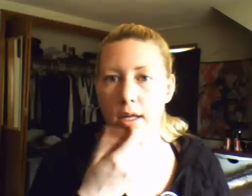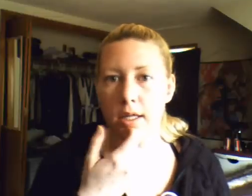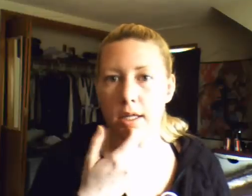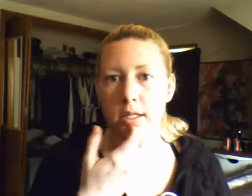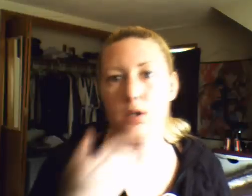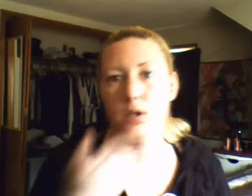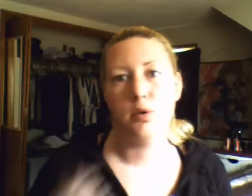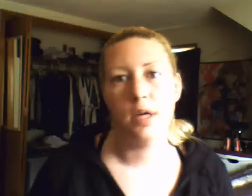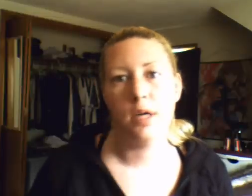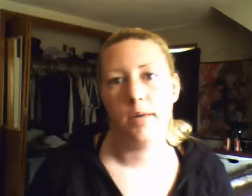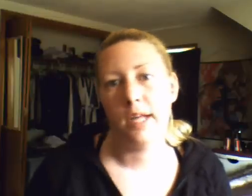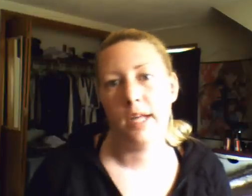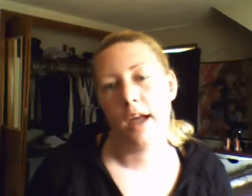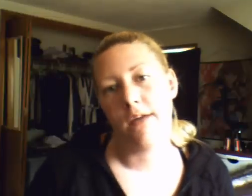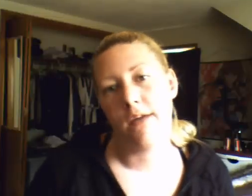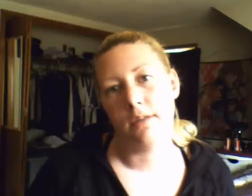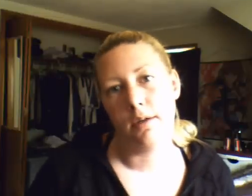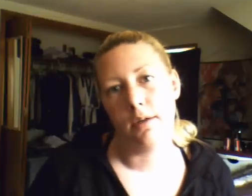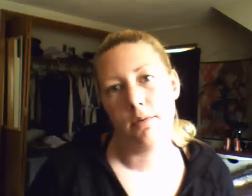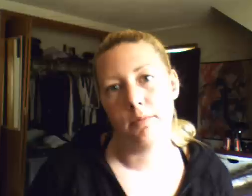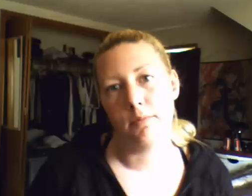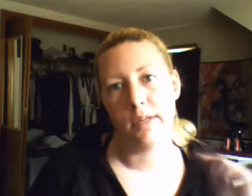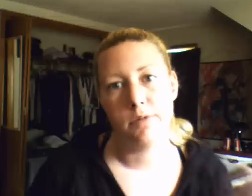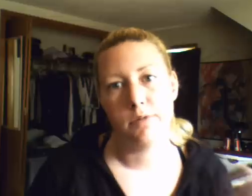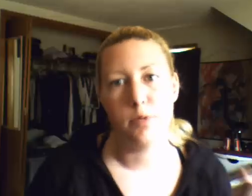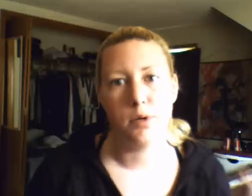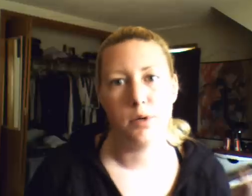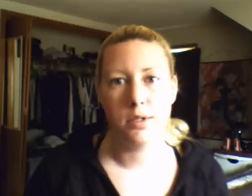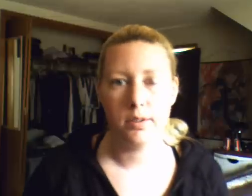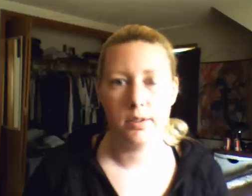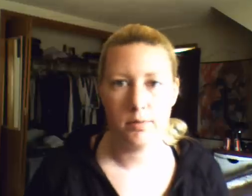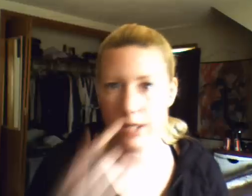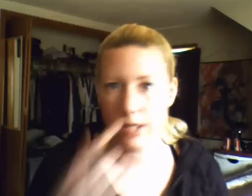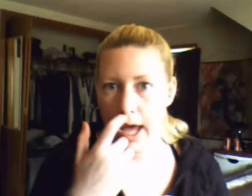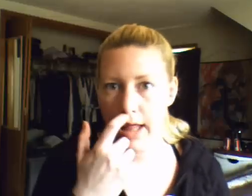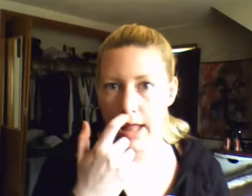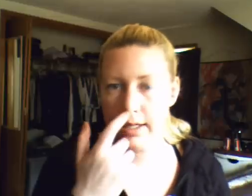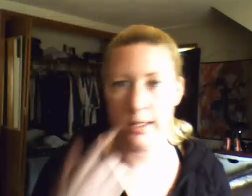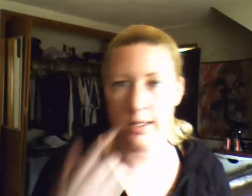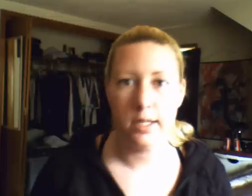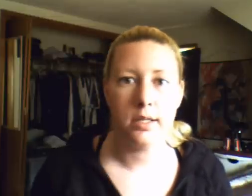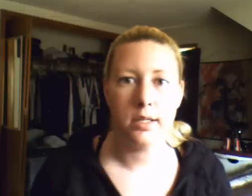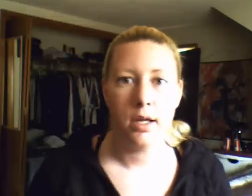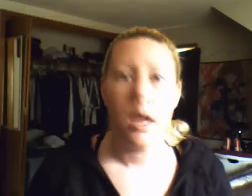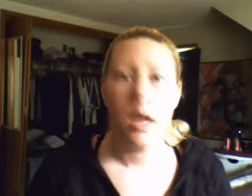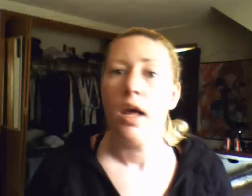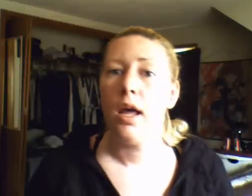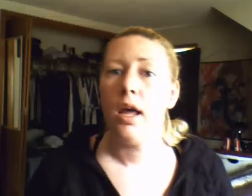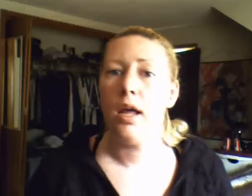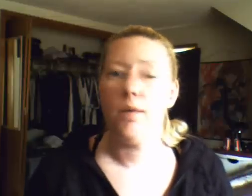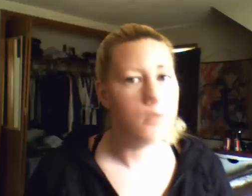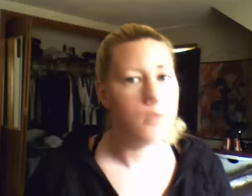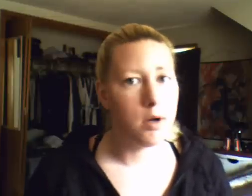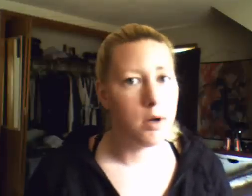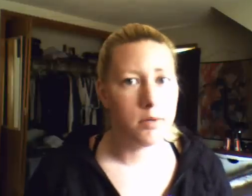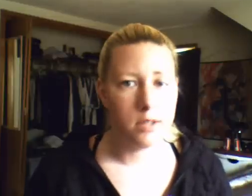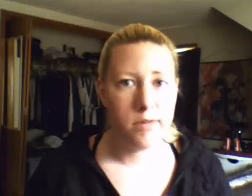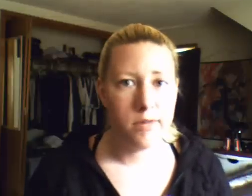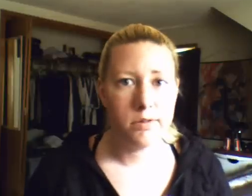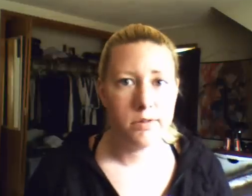this is a two-week update after my first post which I had this disease and remarkable enough